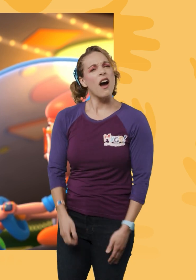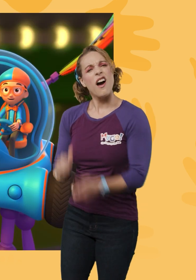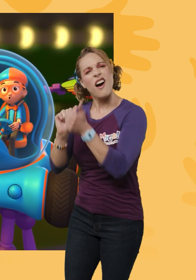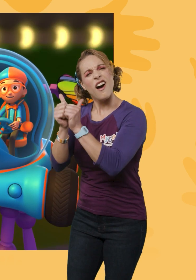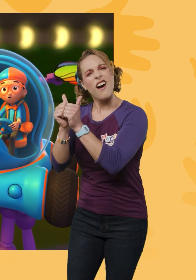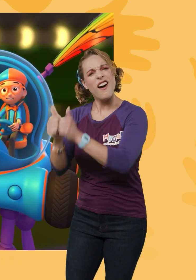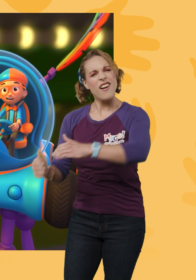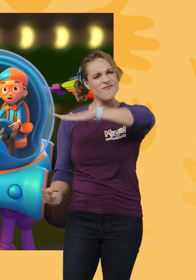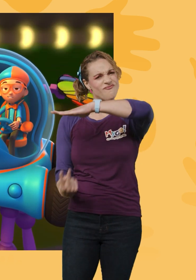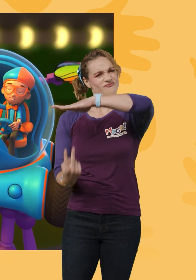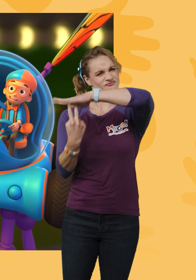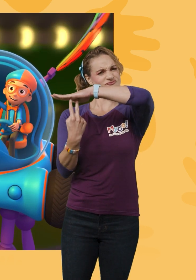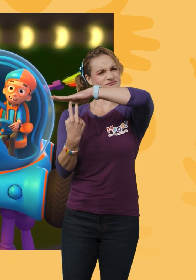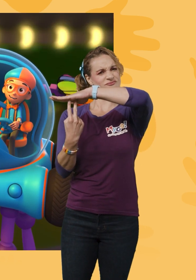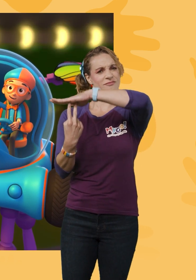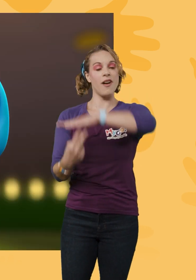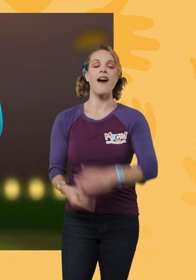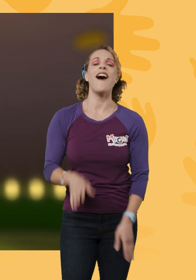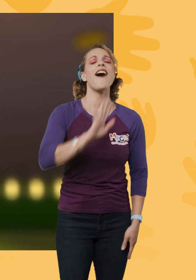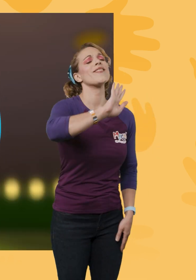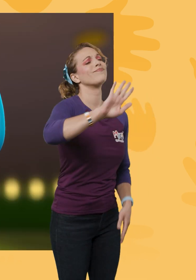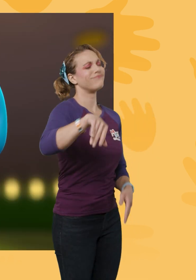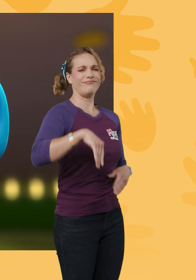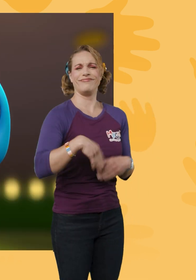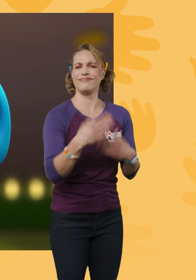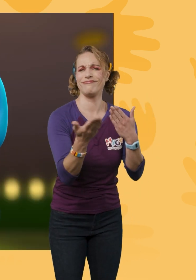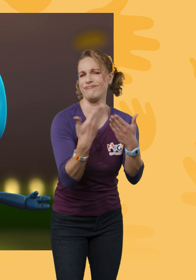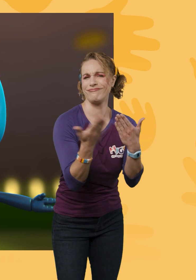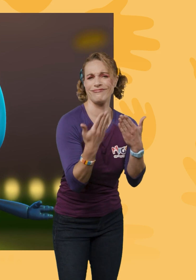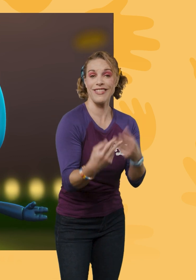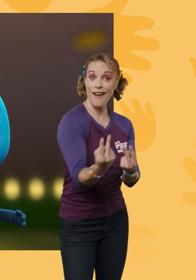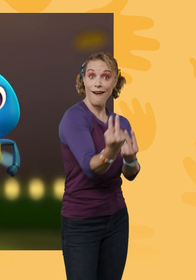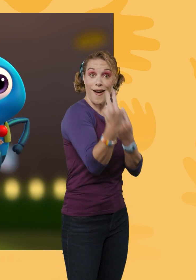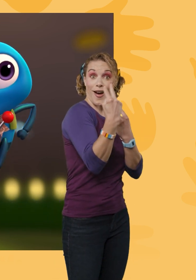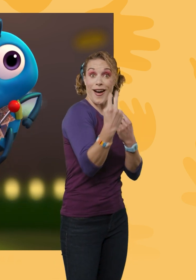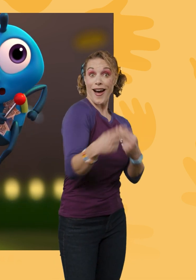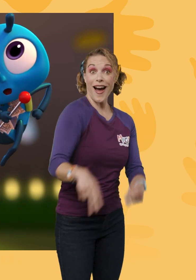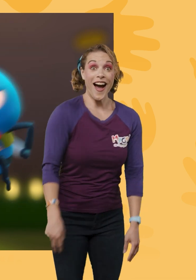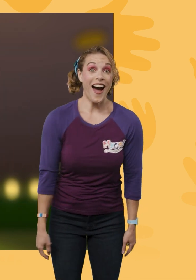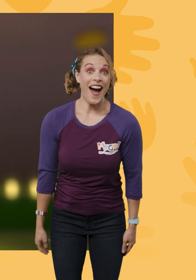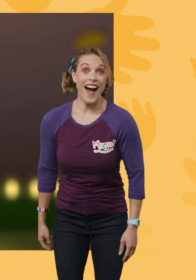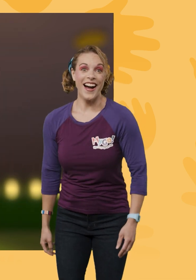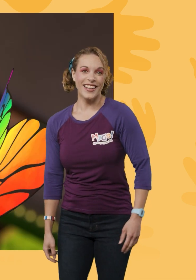How did you get on the ceiling? Oh, it's easy! Watch this!